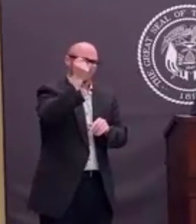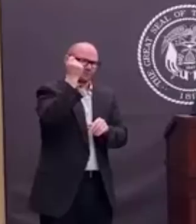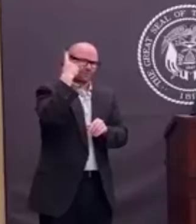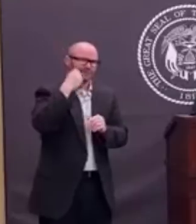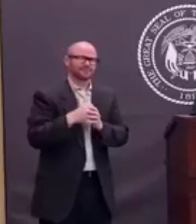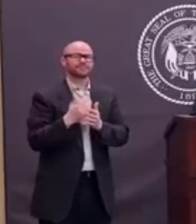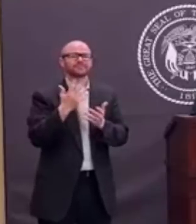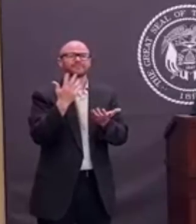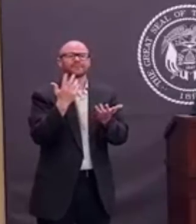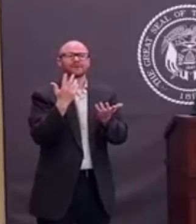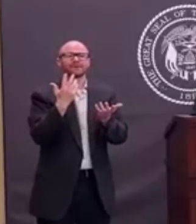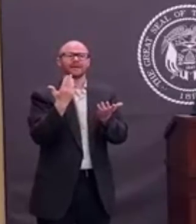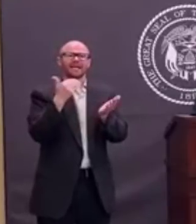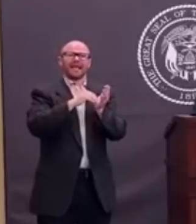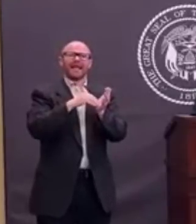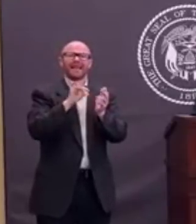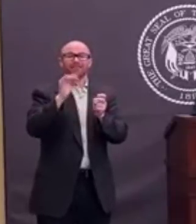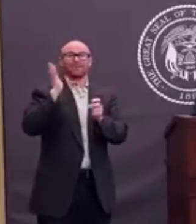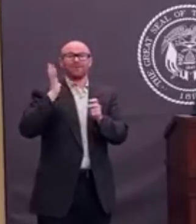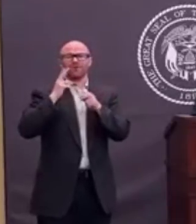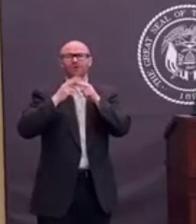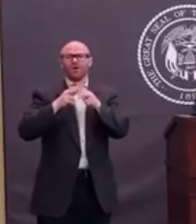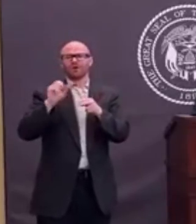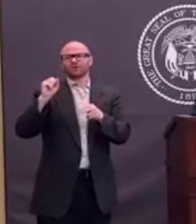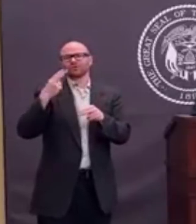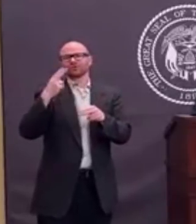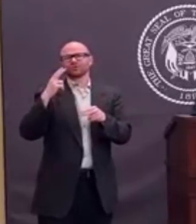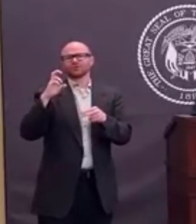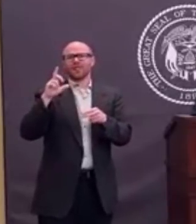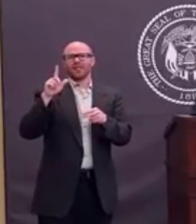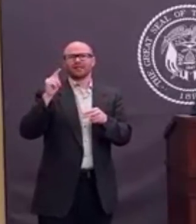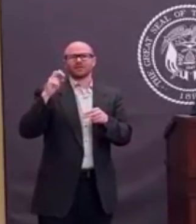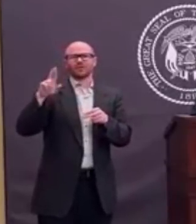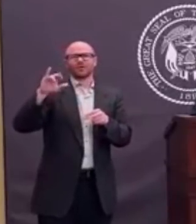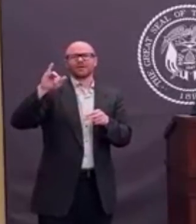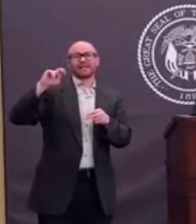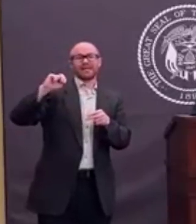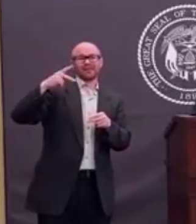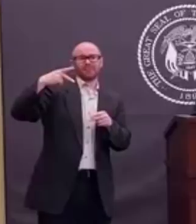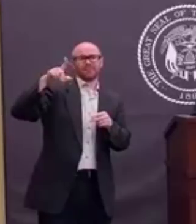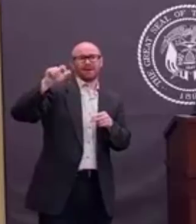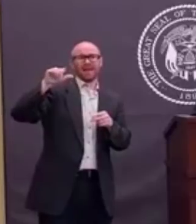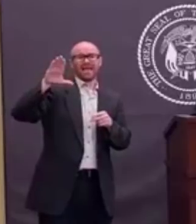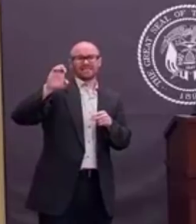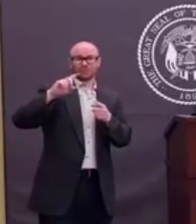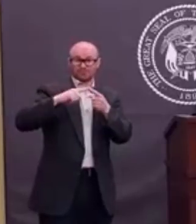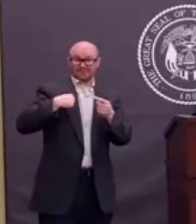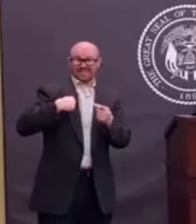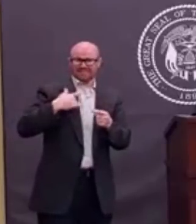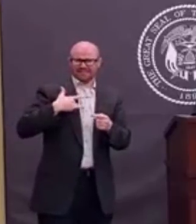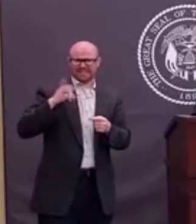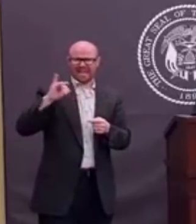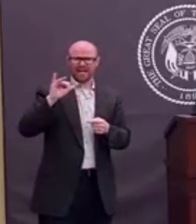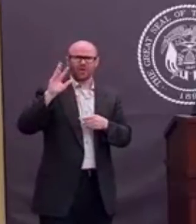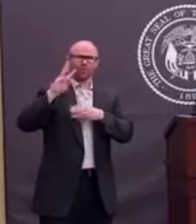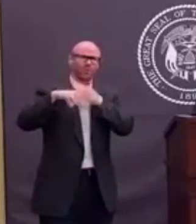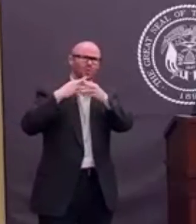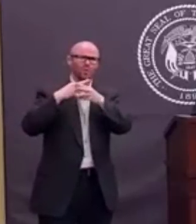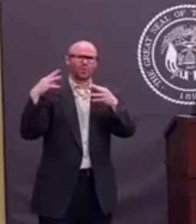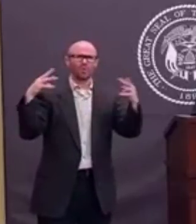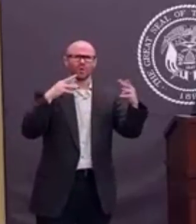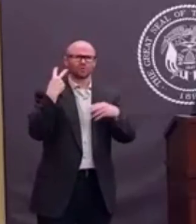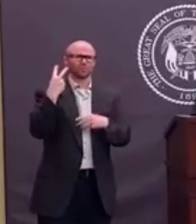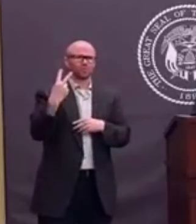What's the phrase shelter in place, which sounds a little bit like a war World War Two effort. We're